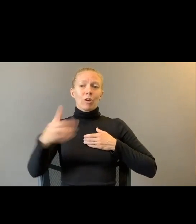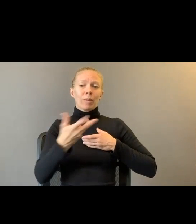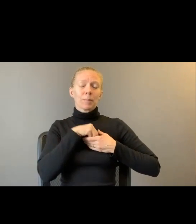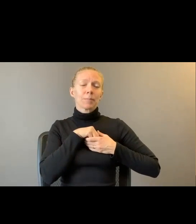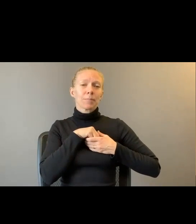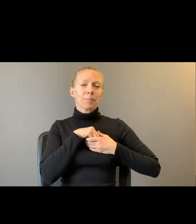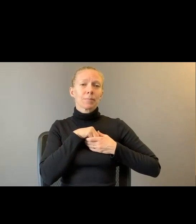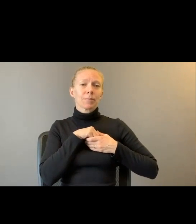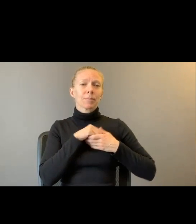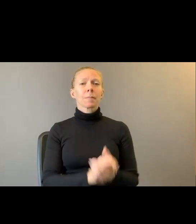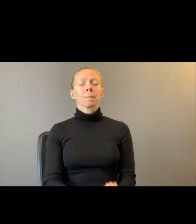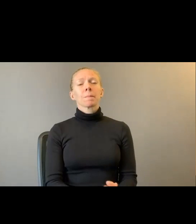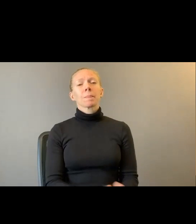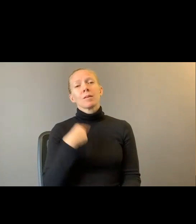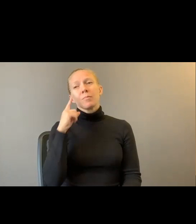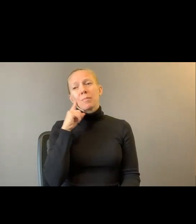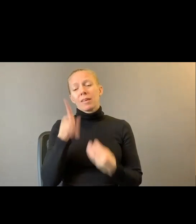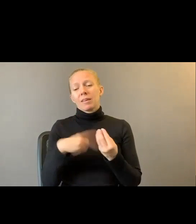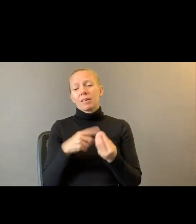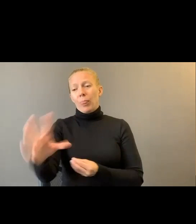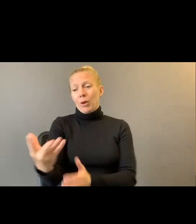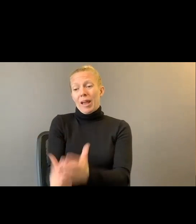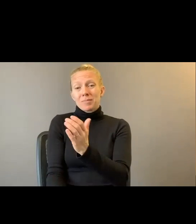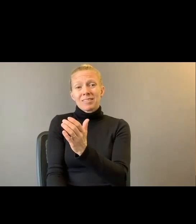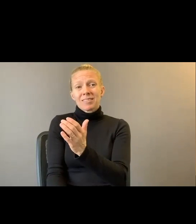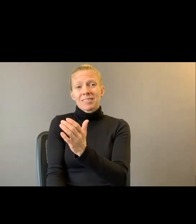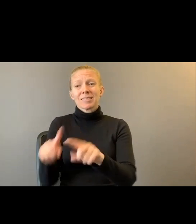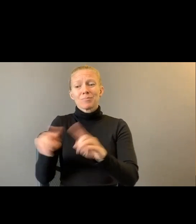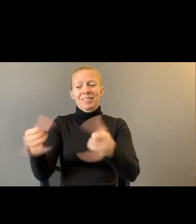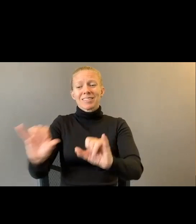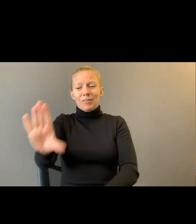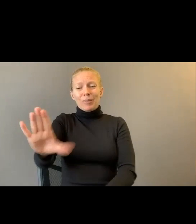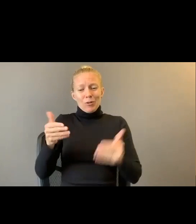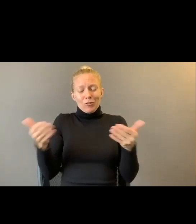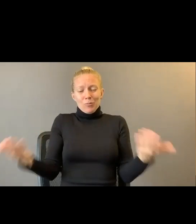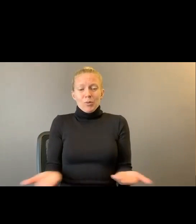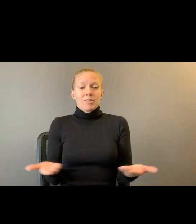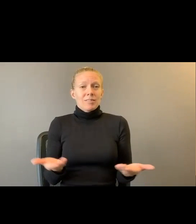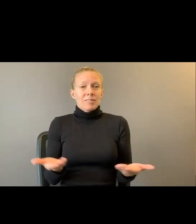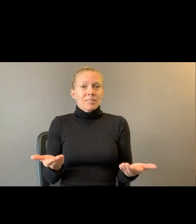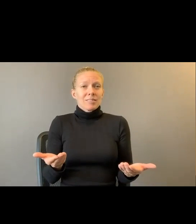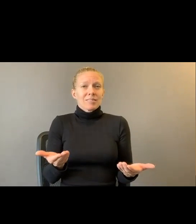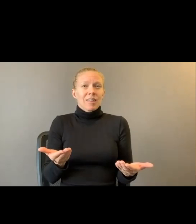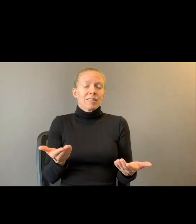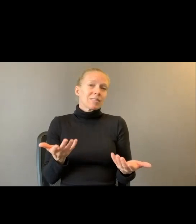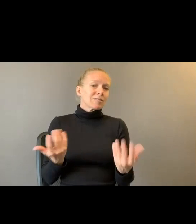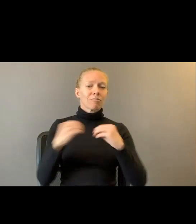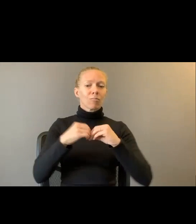about those, the absence and yet the presence that still comes beyond the body. Um, and